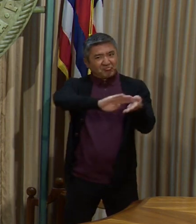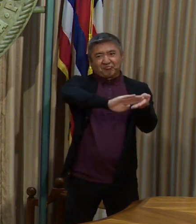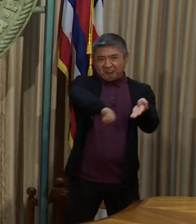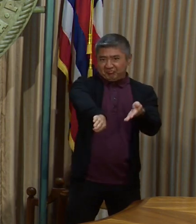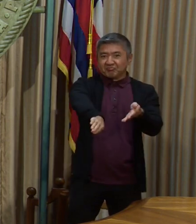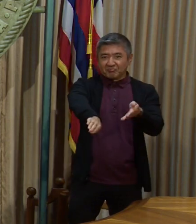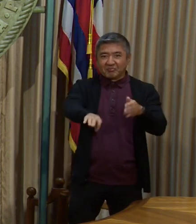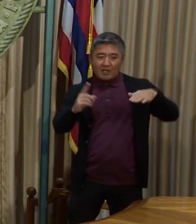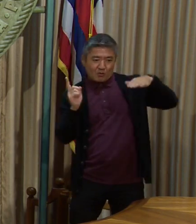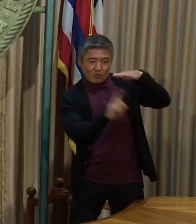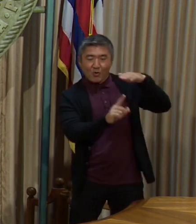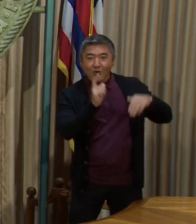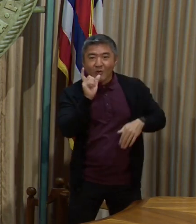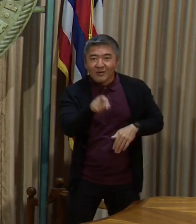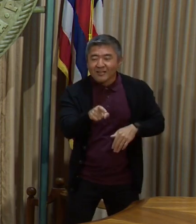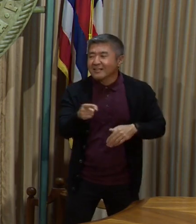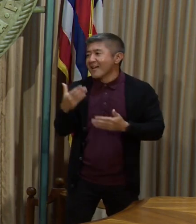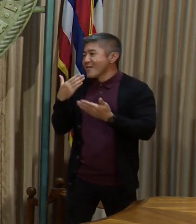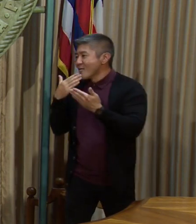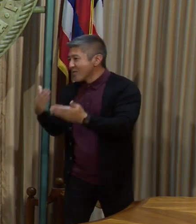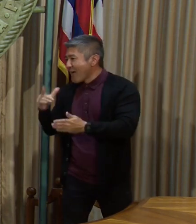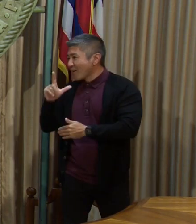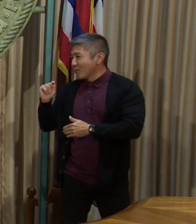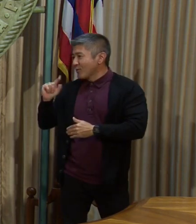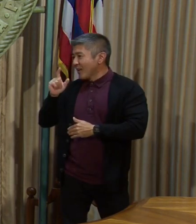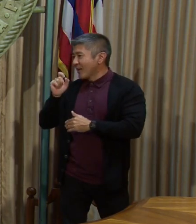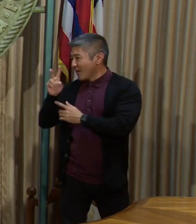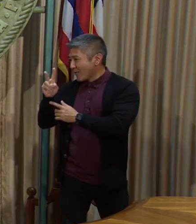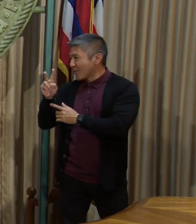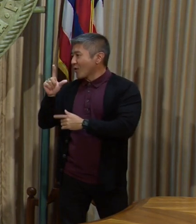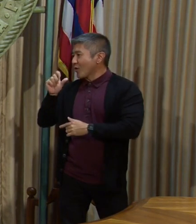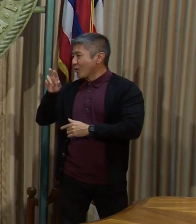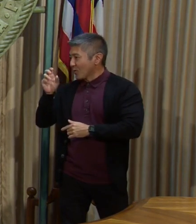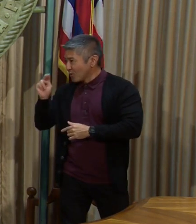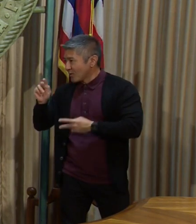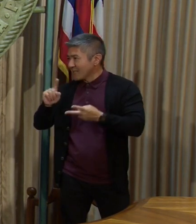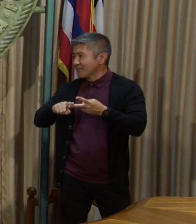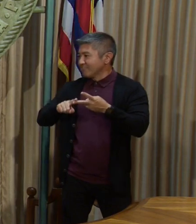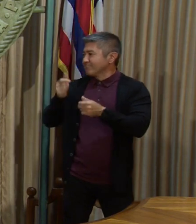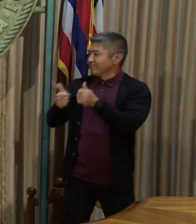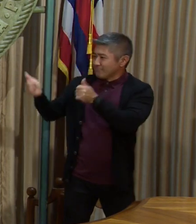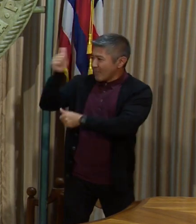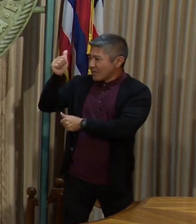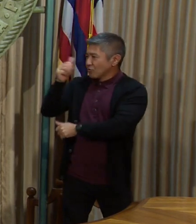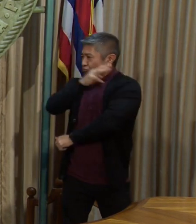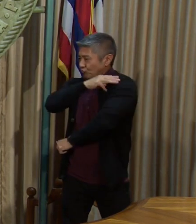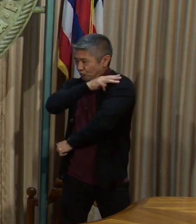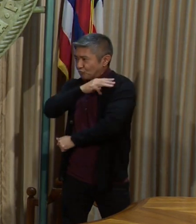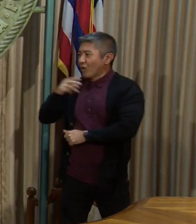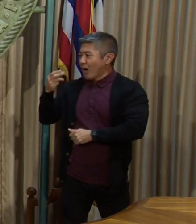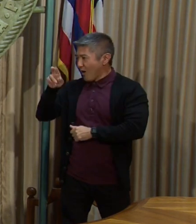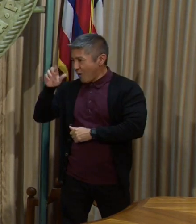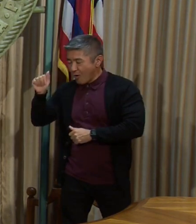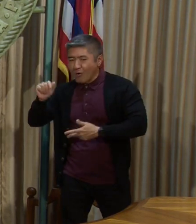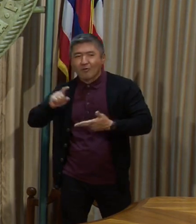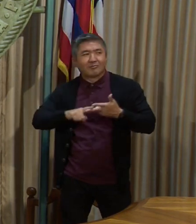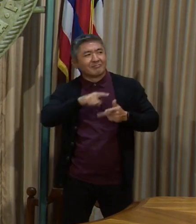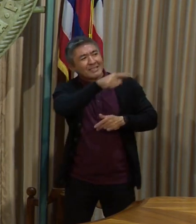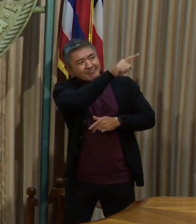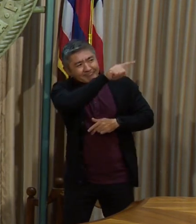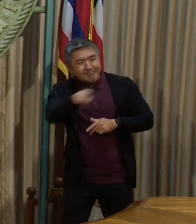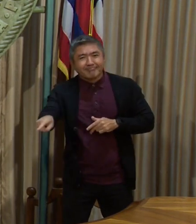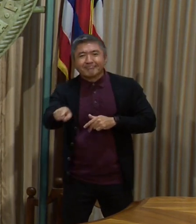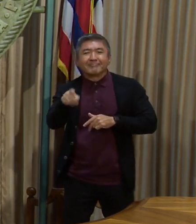Lieutenant Governor Green and General Hara and all the county mayors, Mayor Kawakami, Victorino,